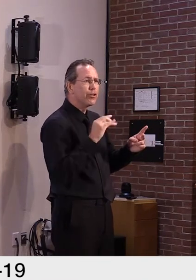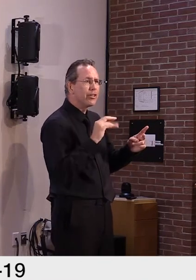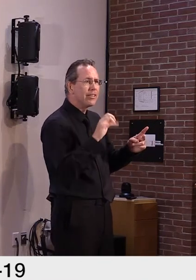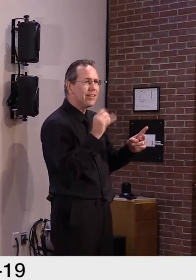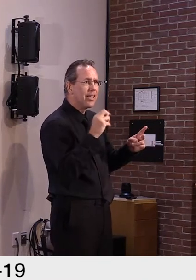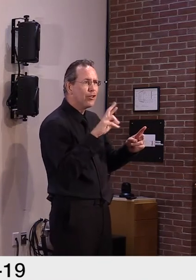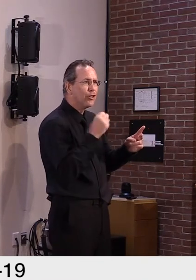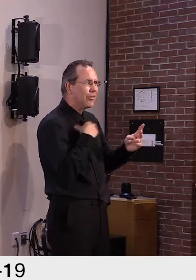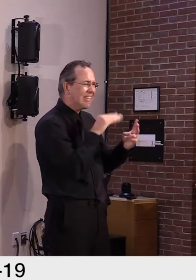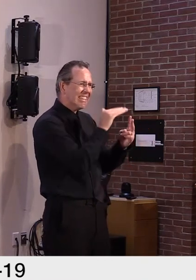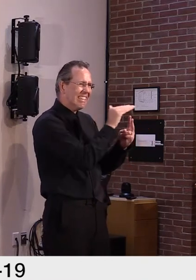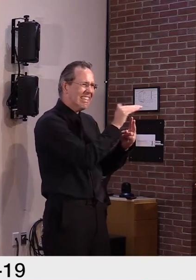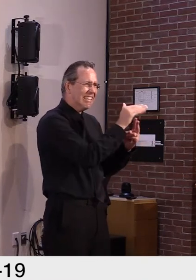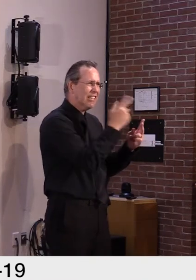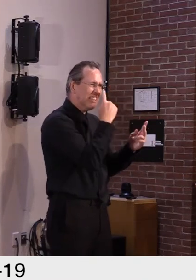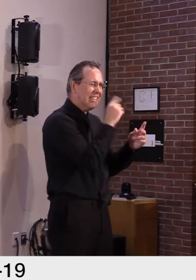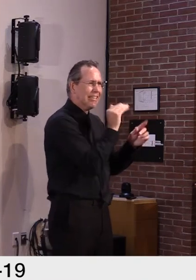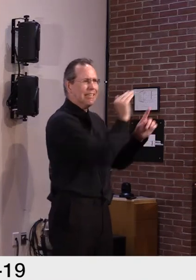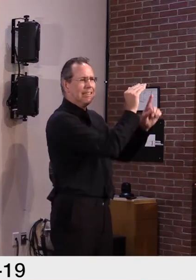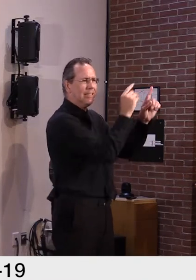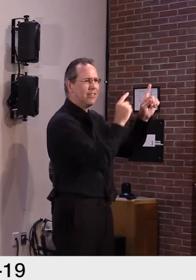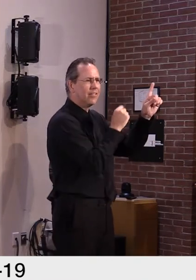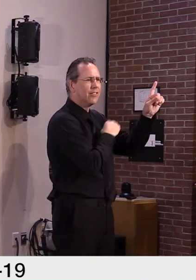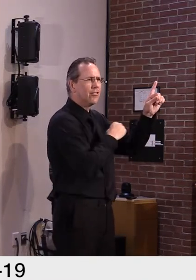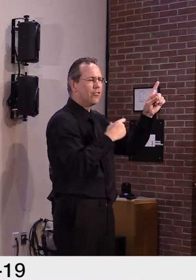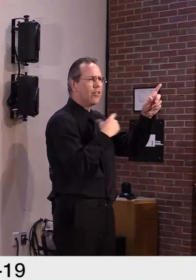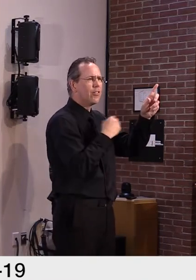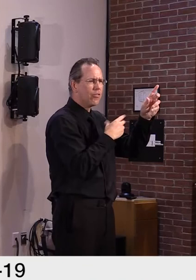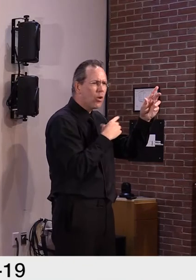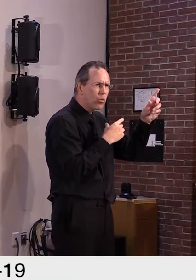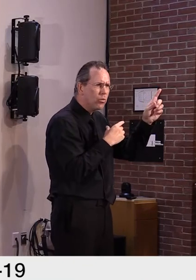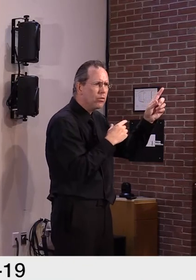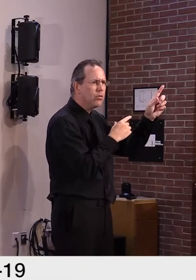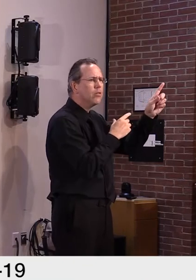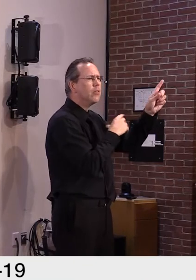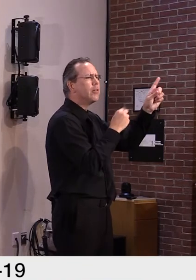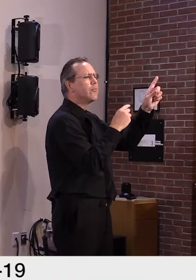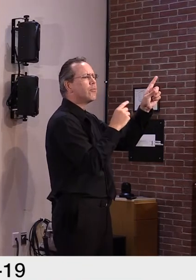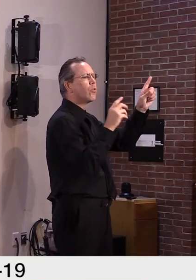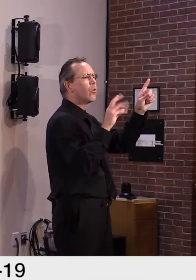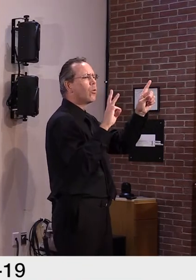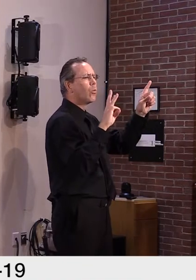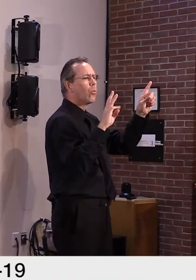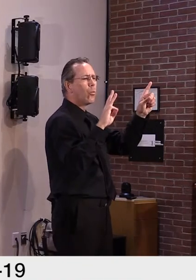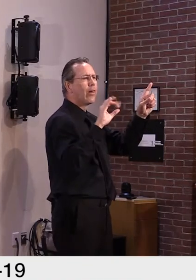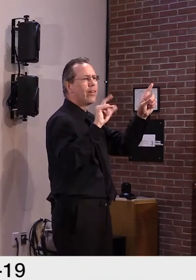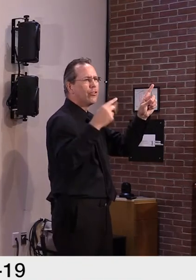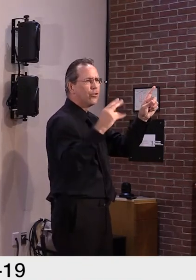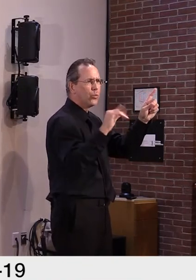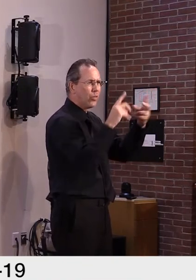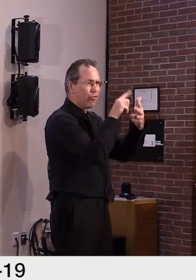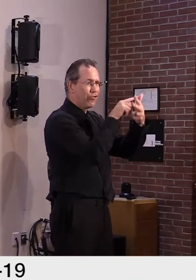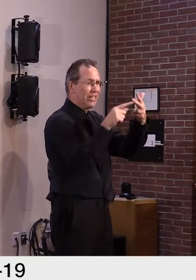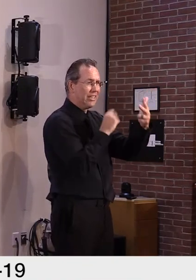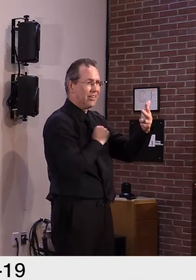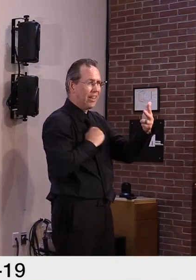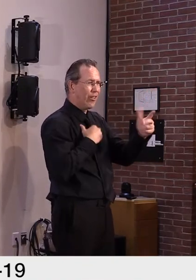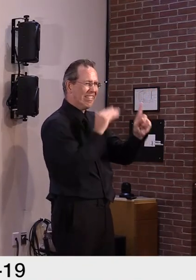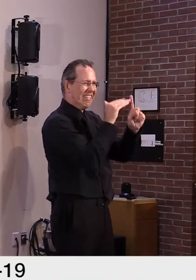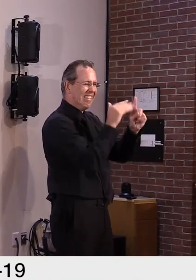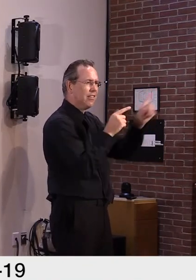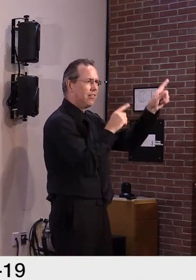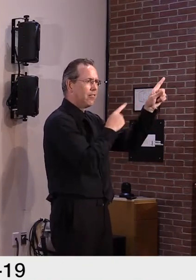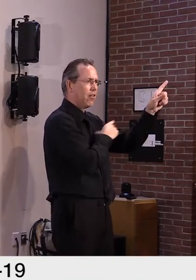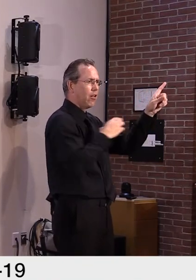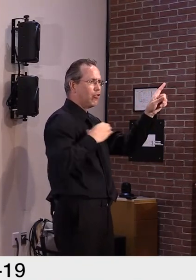we knew that, uh, that it was something that, uh, would be, uh, economically, uh, uh, for many in the